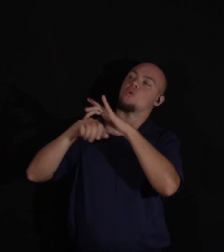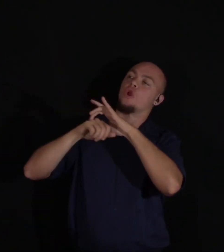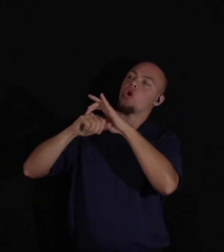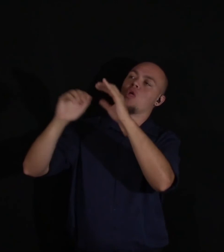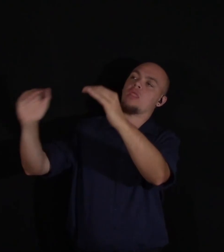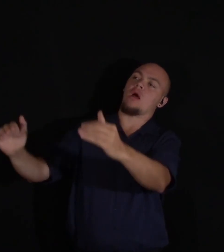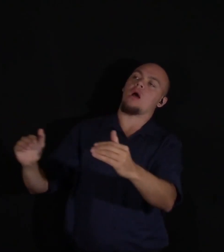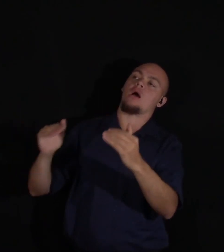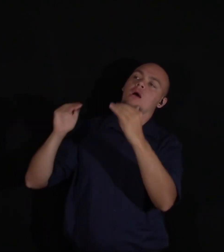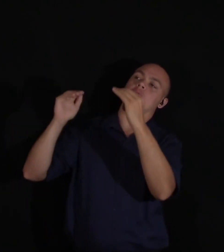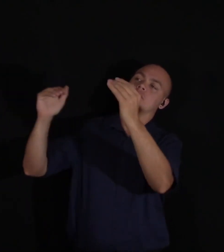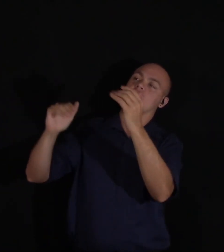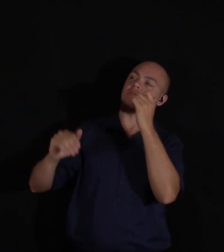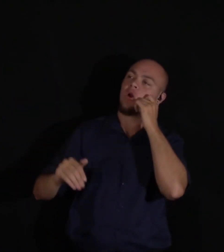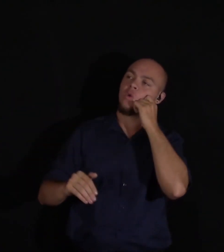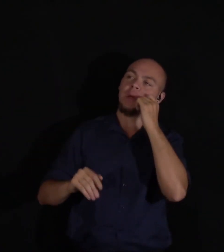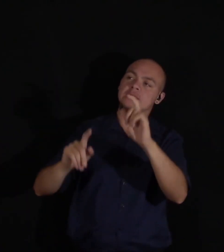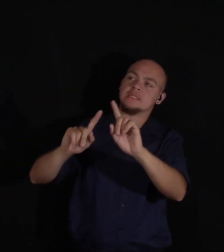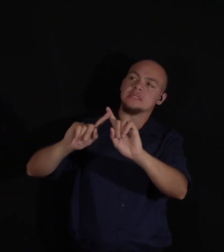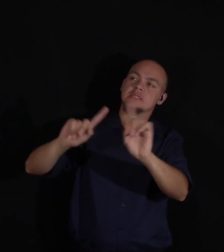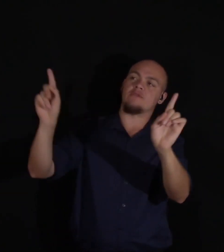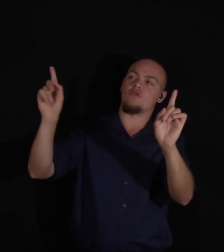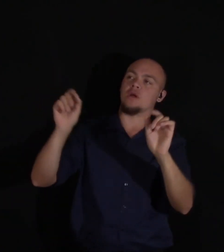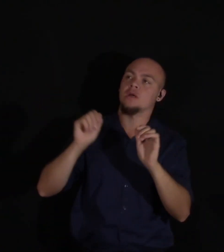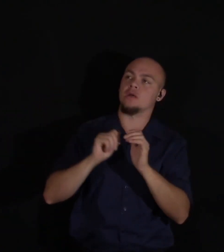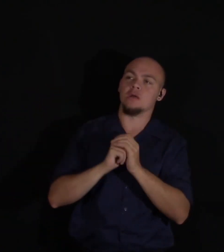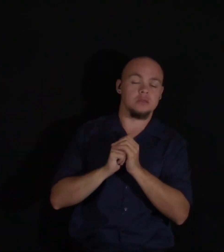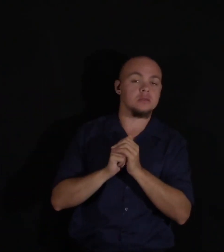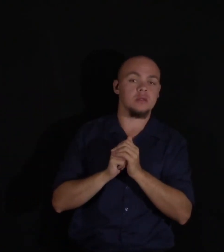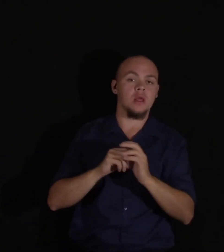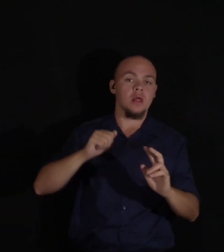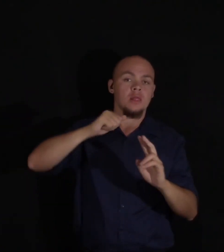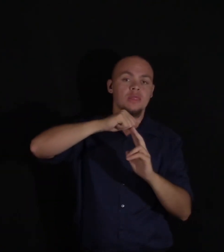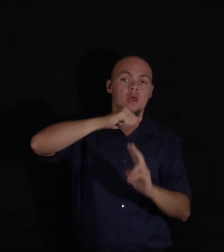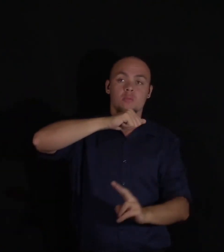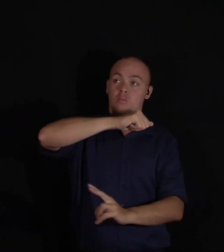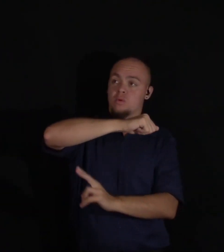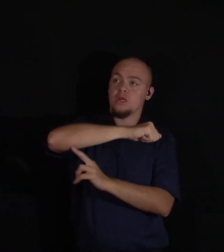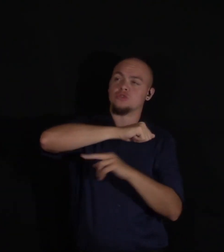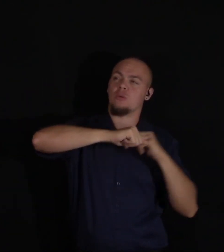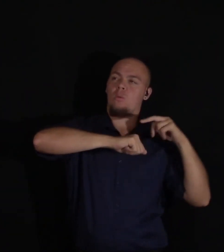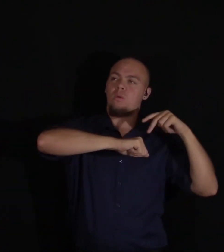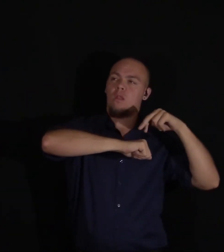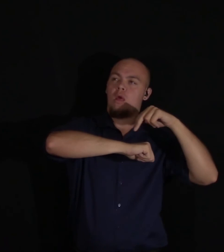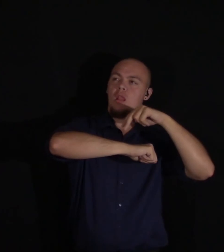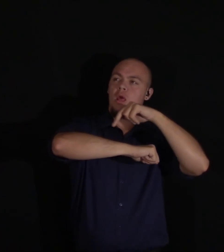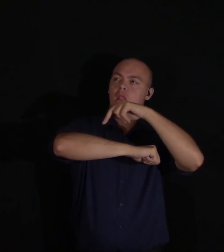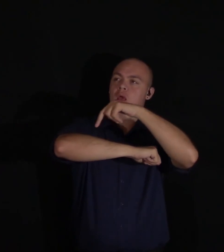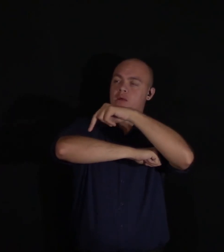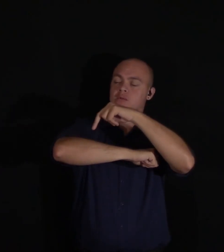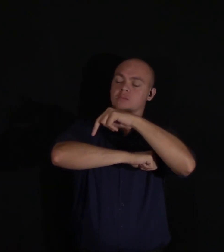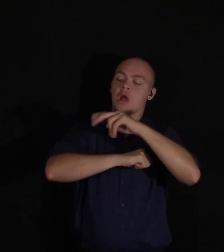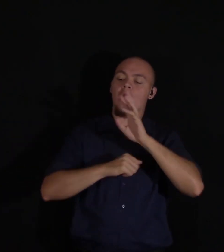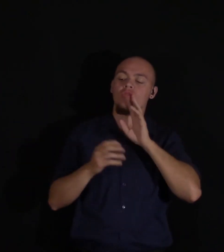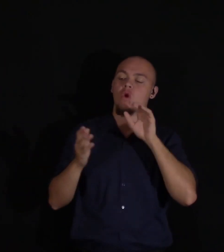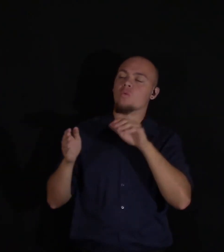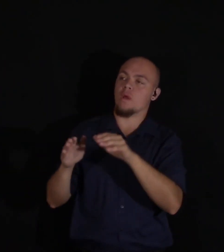beings. I passed the bridge of Pellissier, where the ravine which the river forms opened before me,